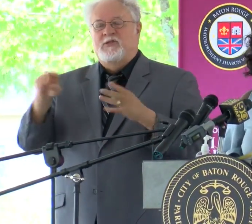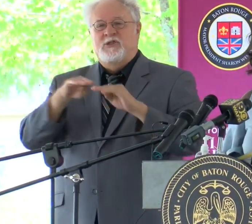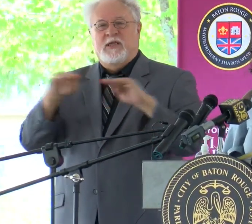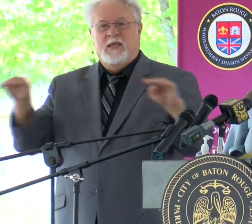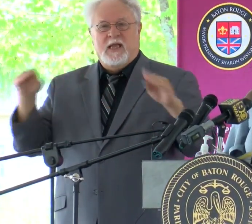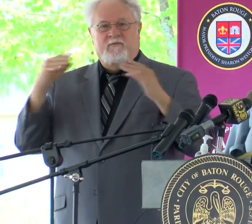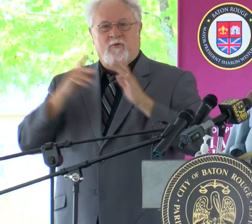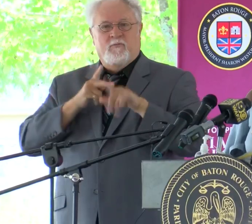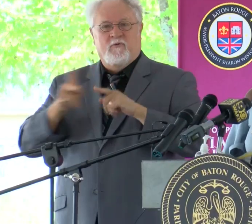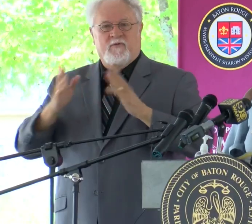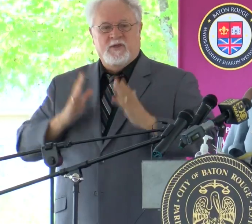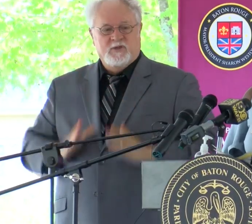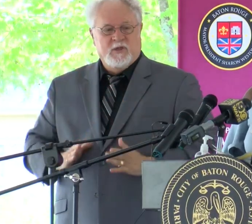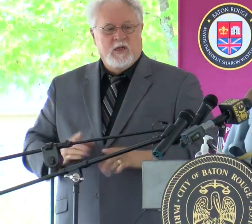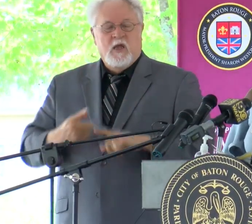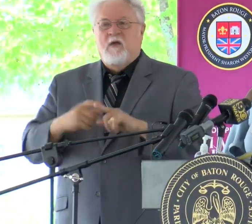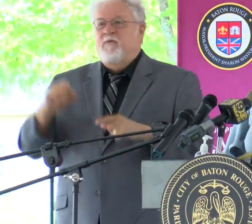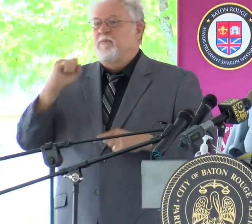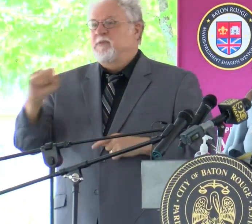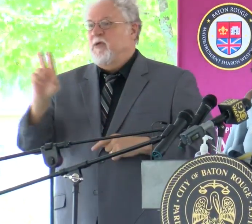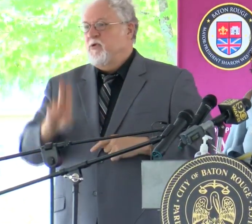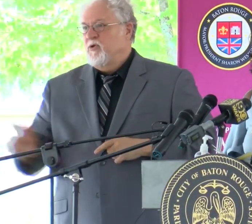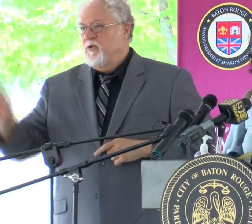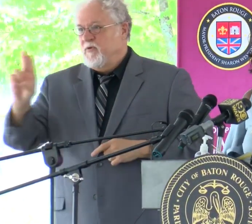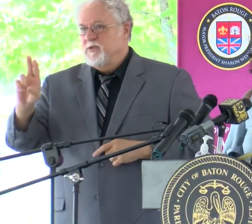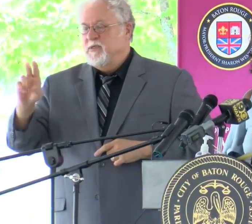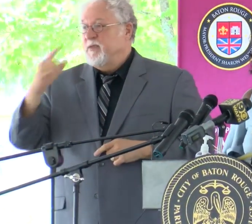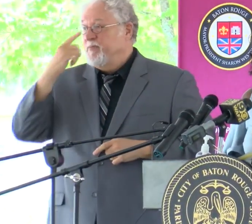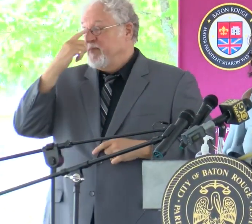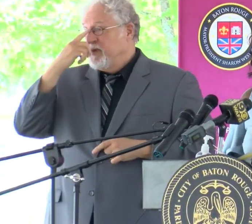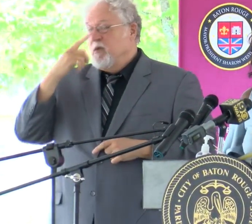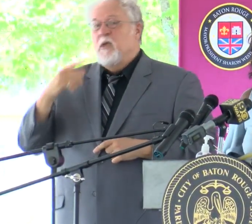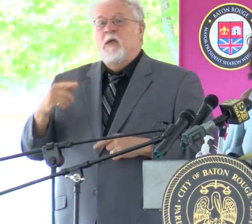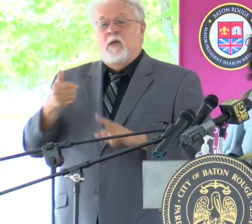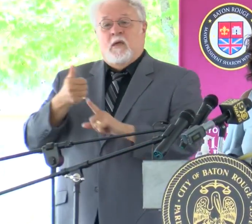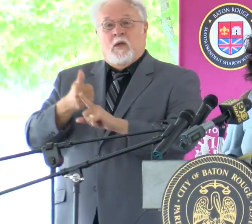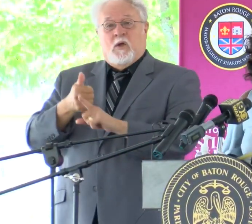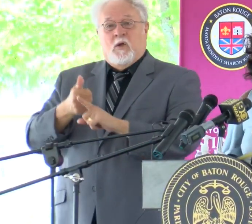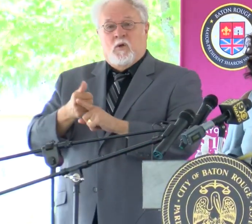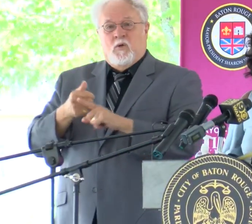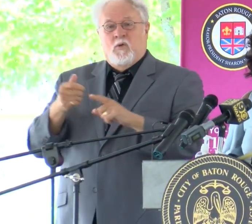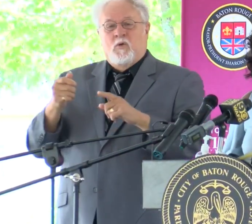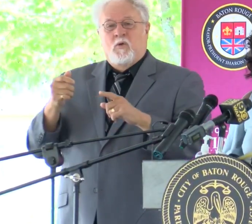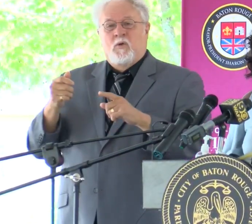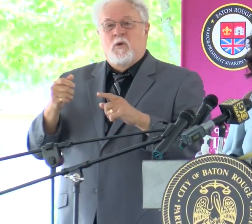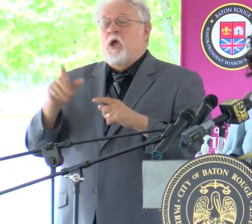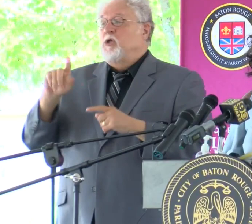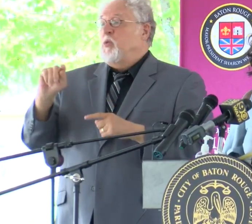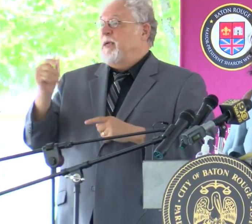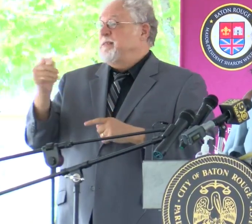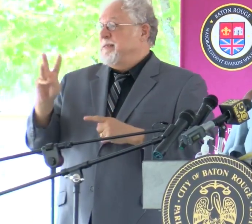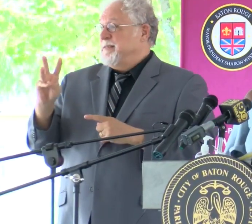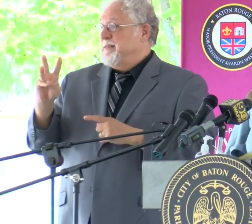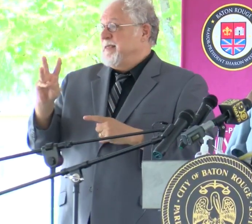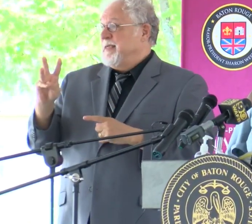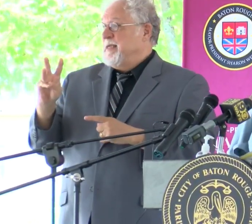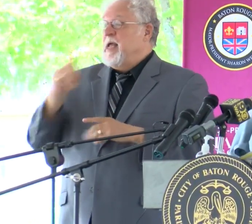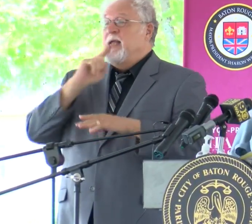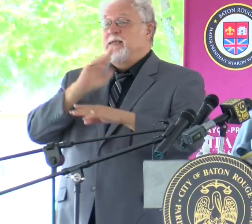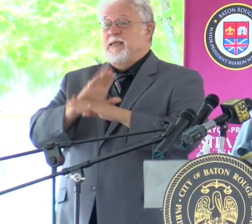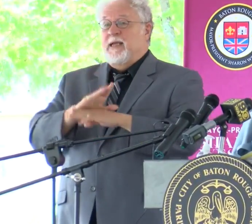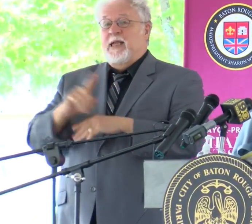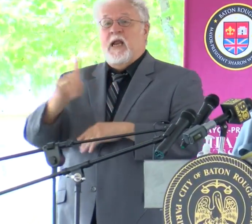level professionals from Southern University who in 2016 dedicated